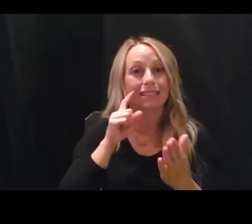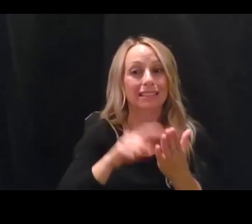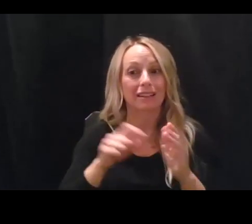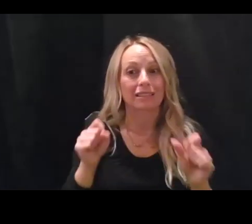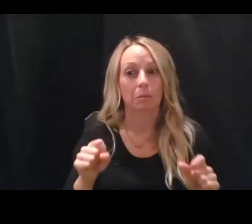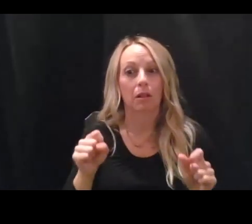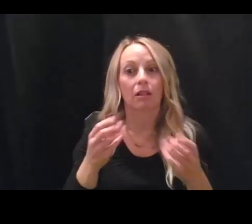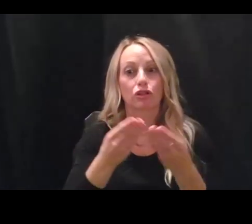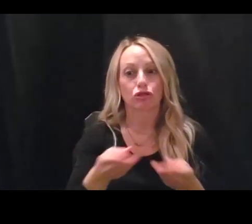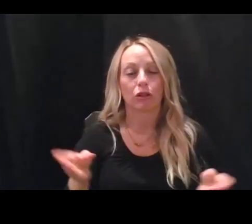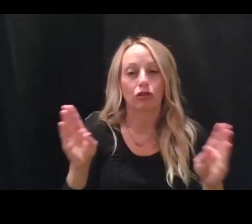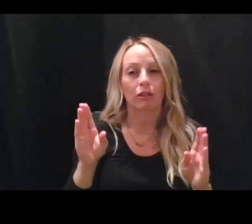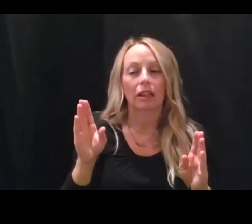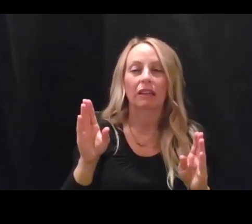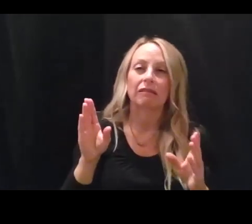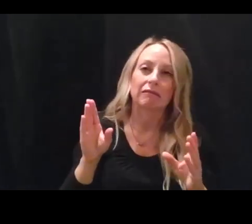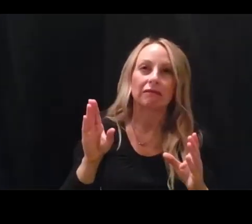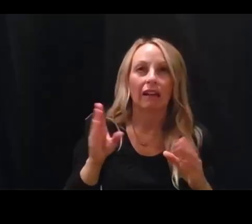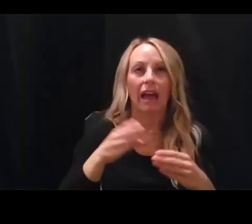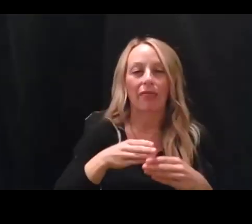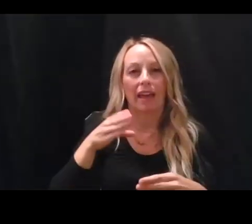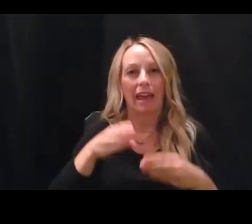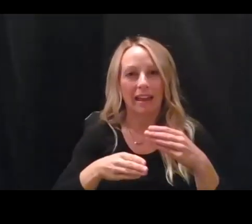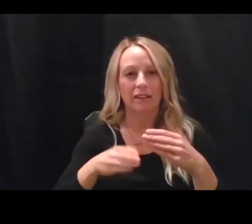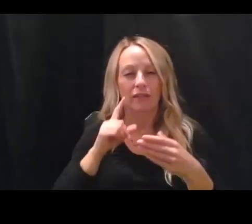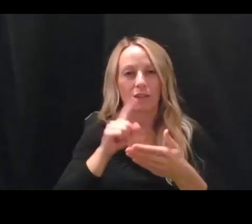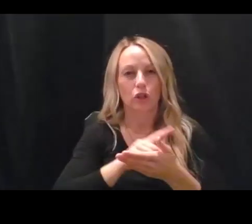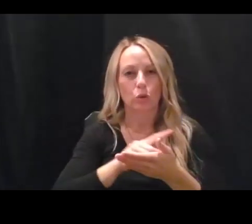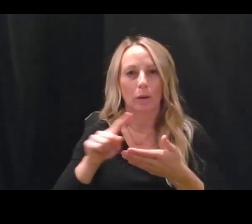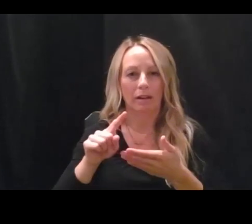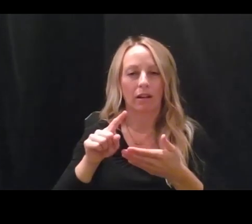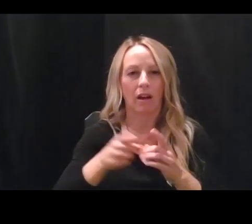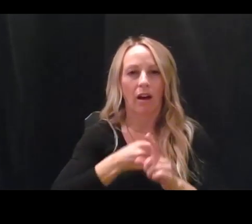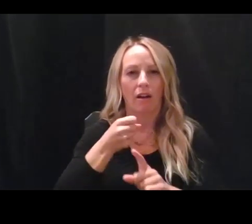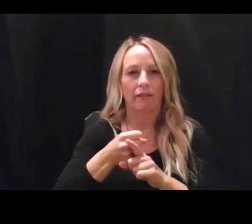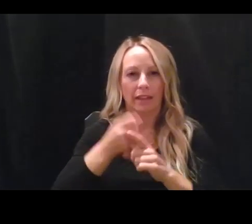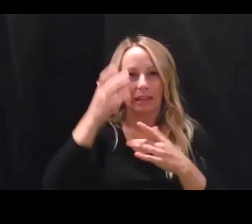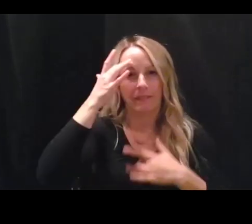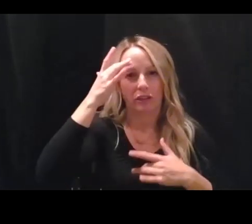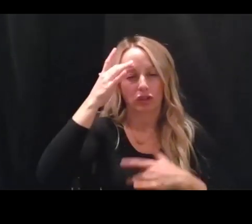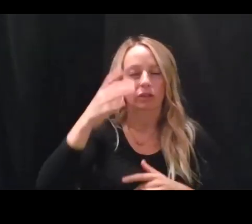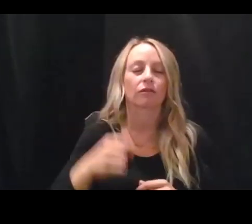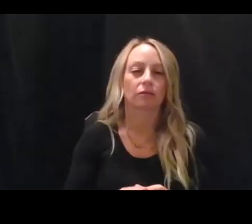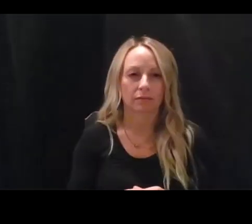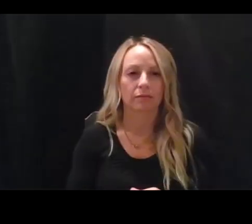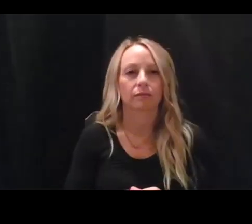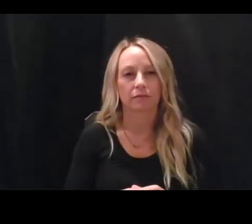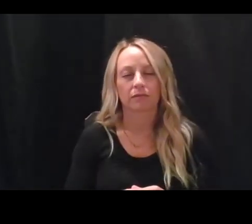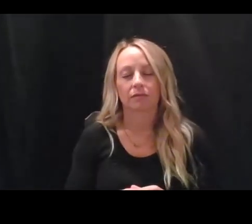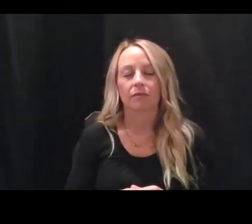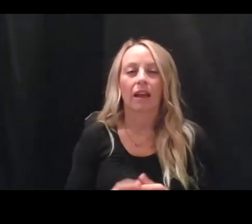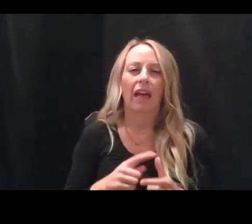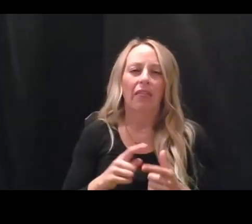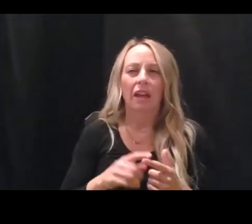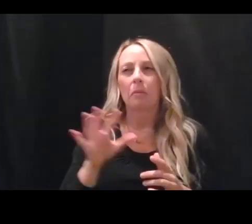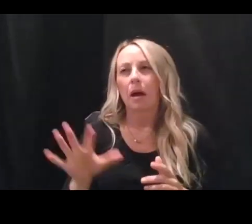at the end of the first week of infection. Probably by then, oh, half or 60